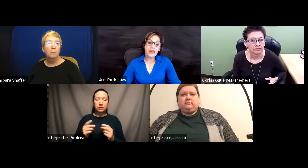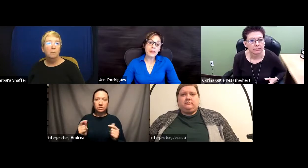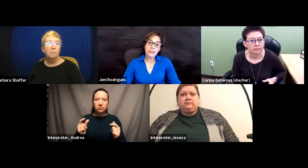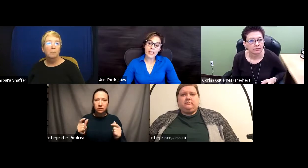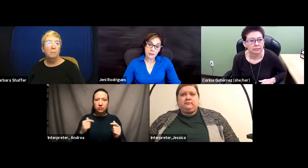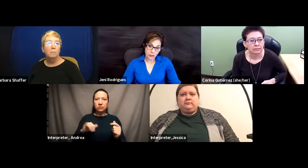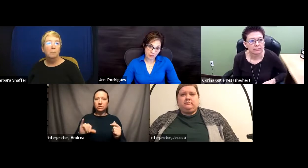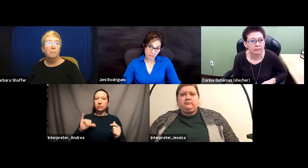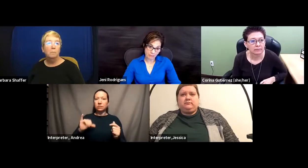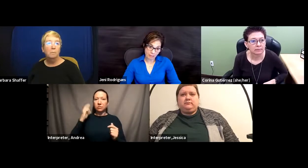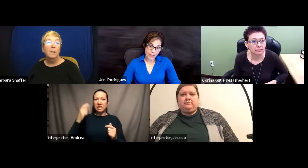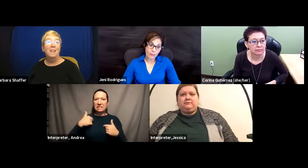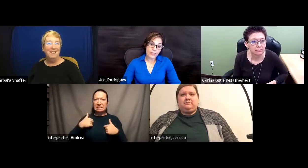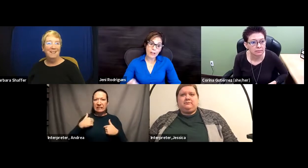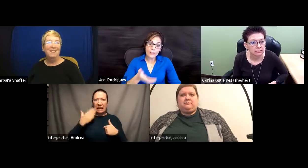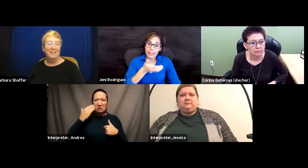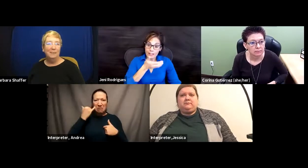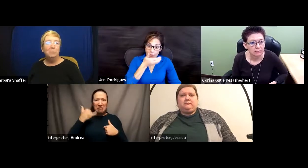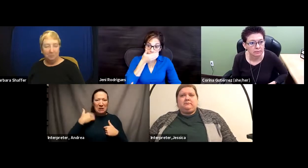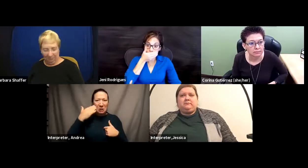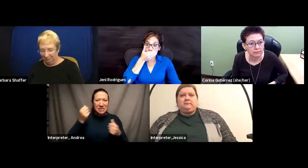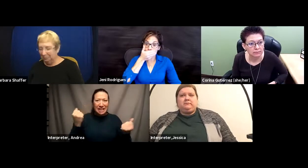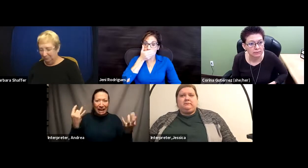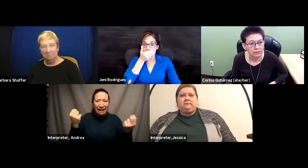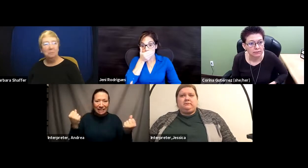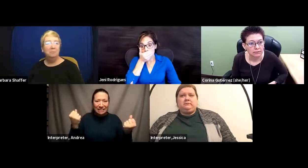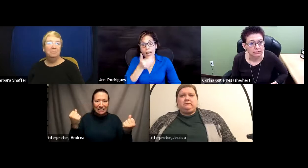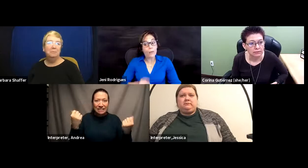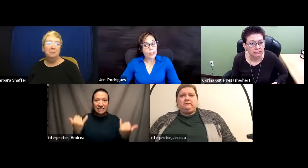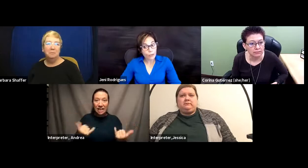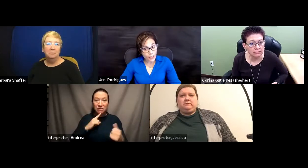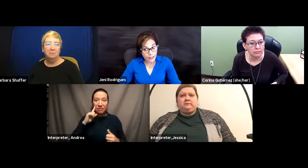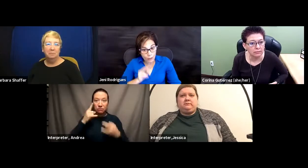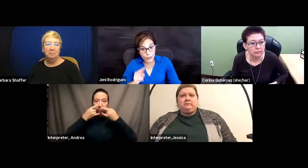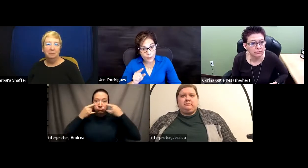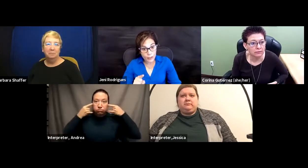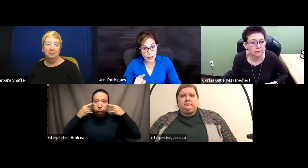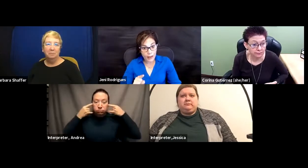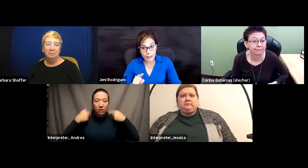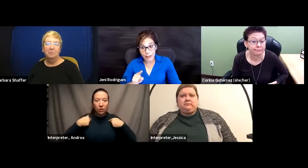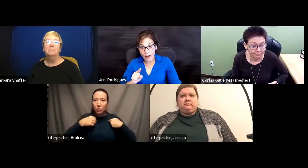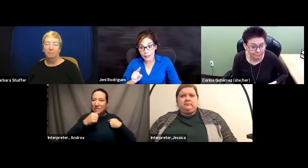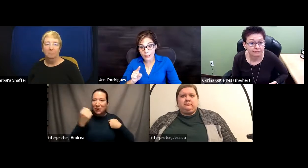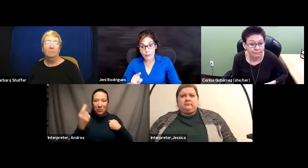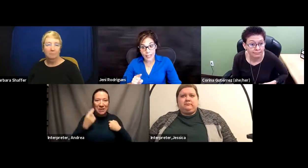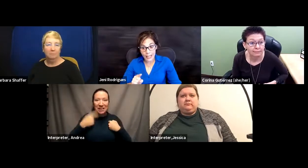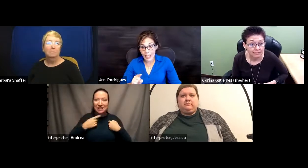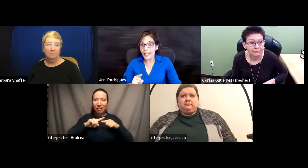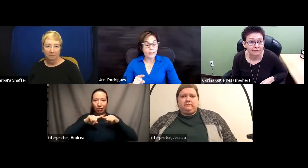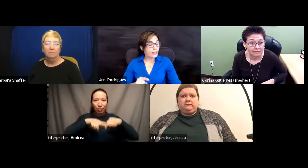know that I know sign language. Because all of a sudden, deaf people are wearing masks and we don't realize how much we rely on on lip reading. And